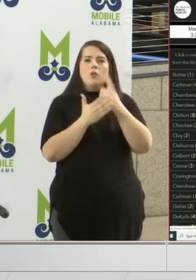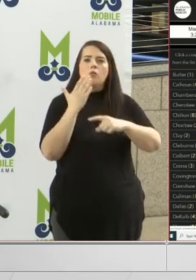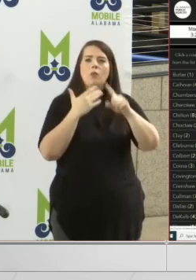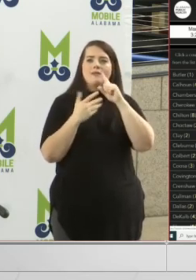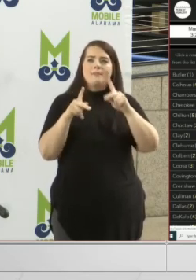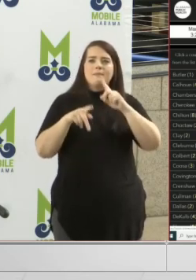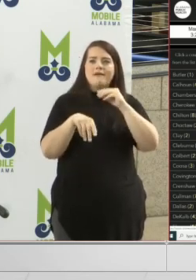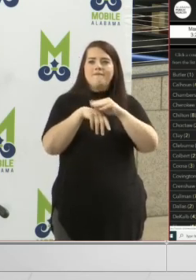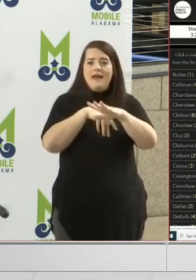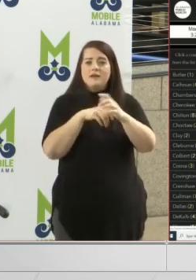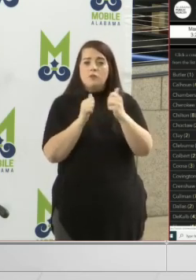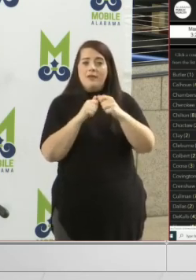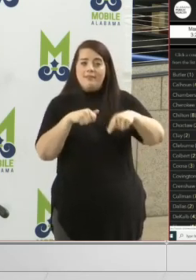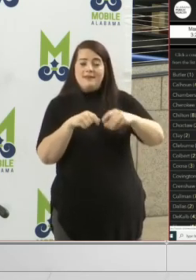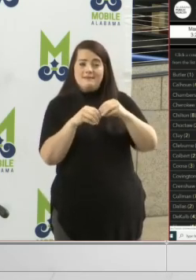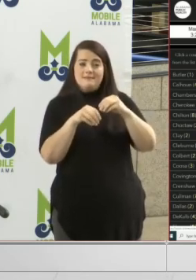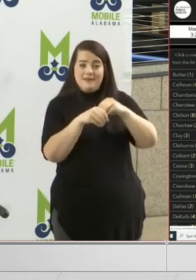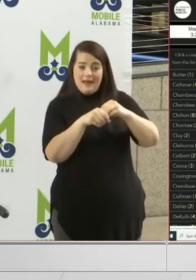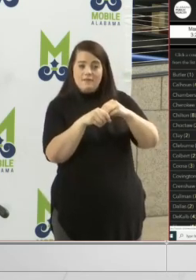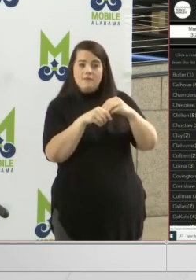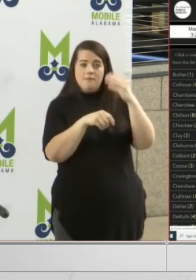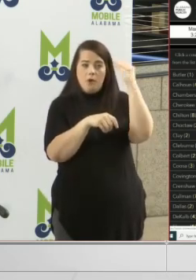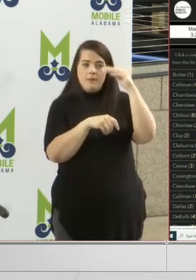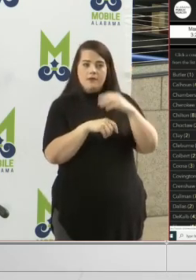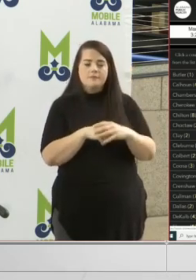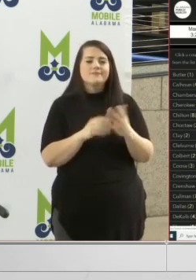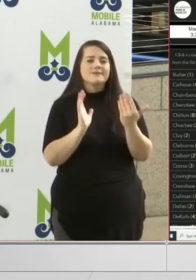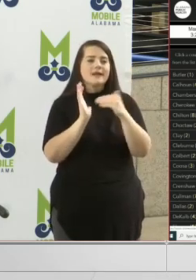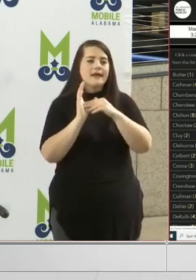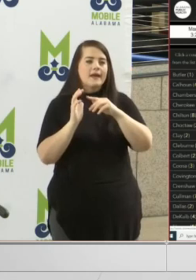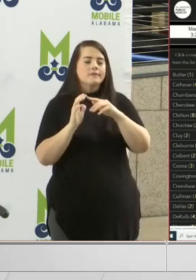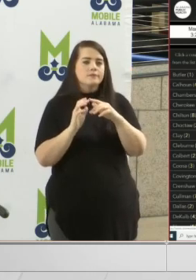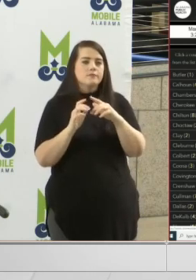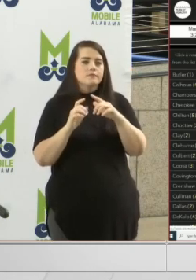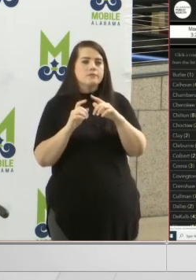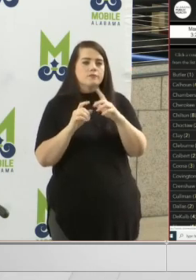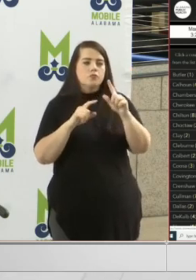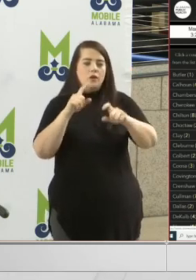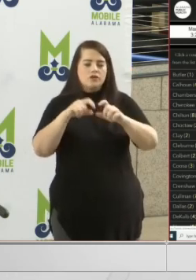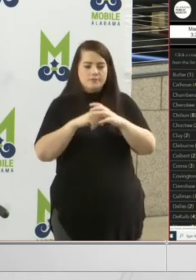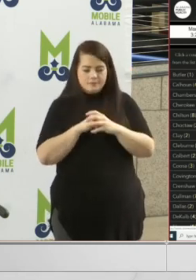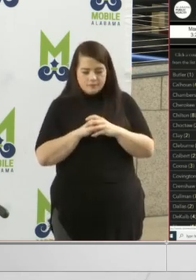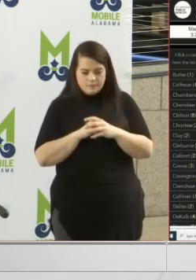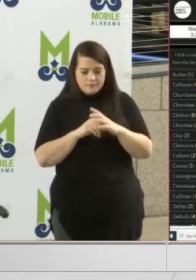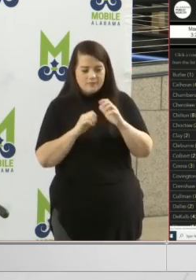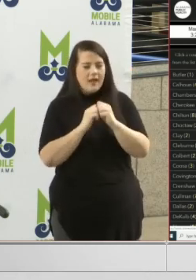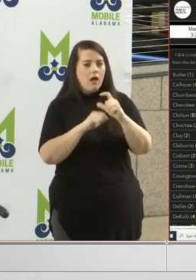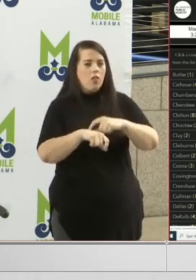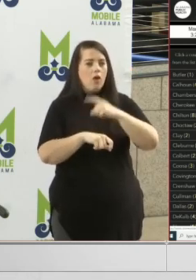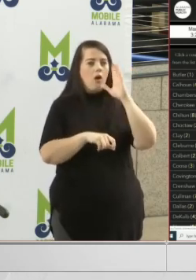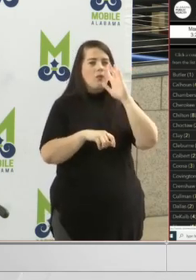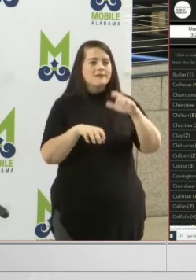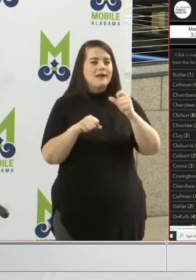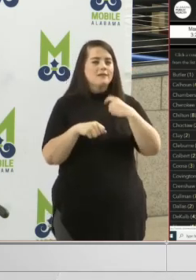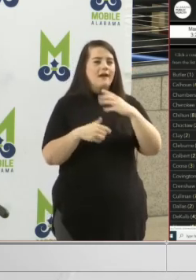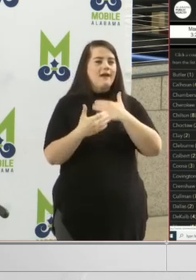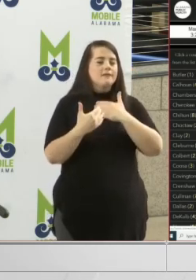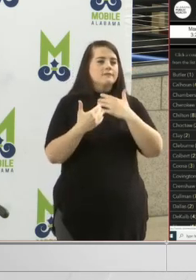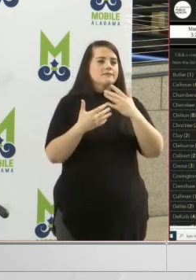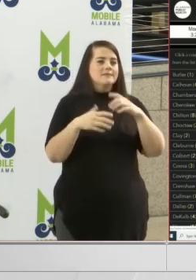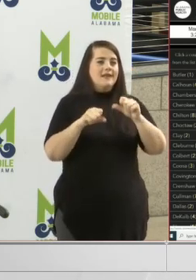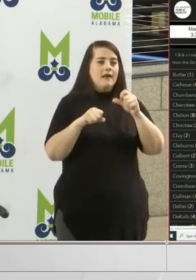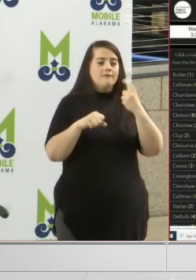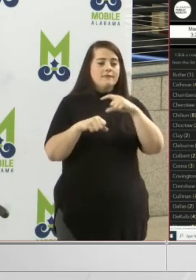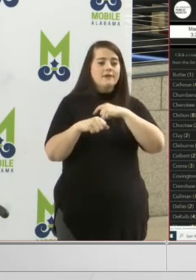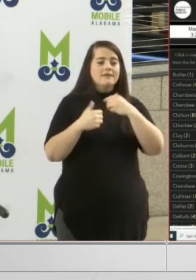affected on this, correct? Right. So, the question was, how long would it take for us to have a pretty good idea of what the disease